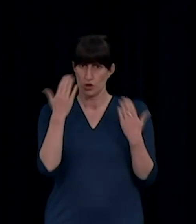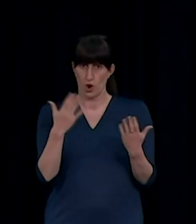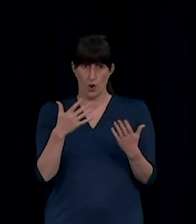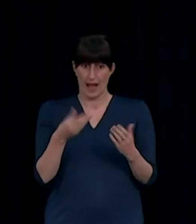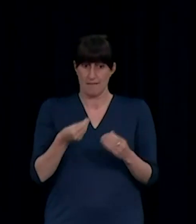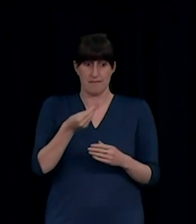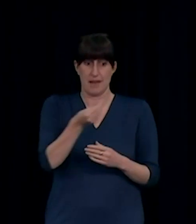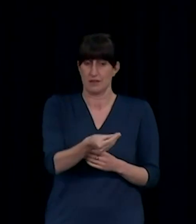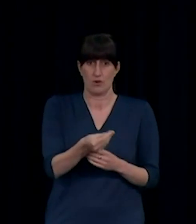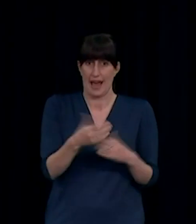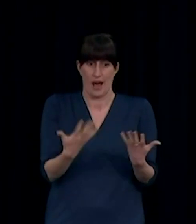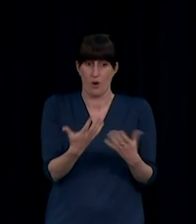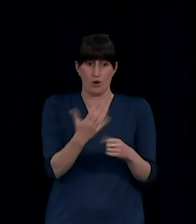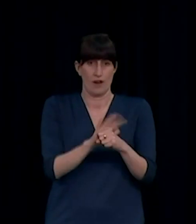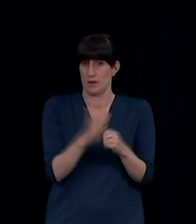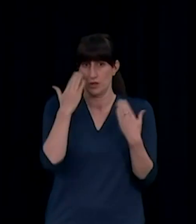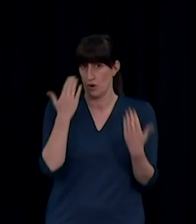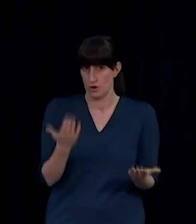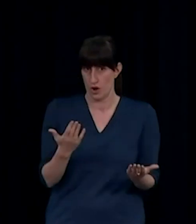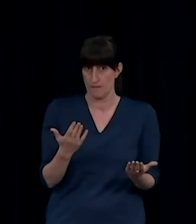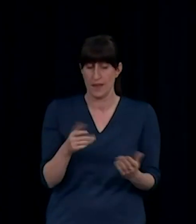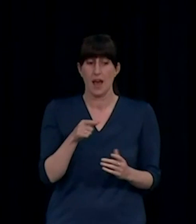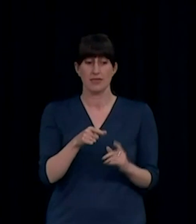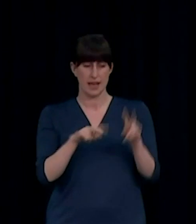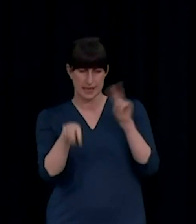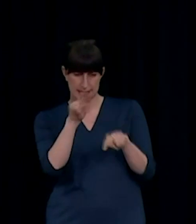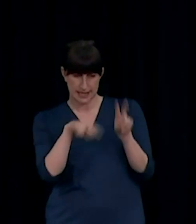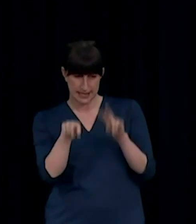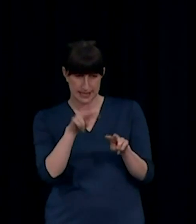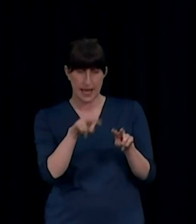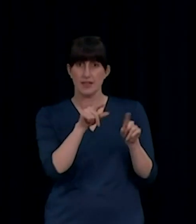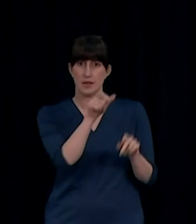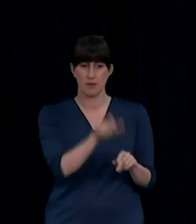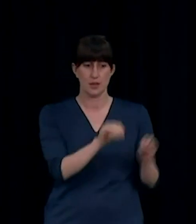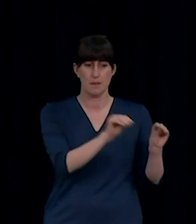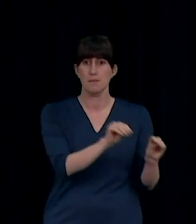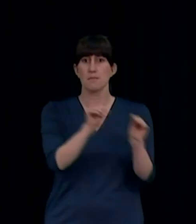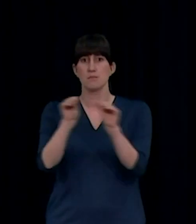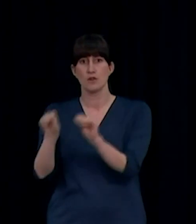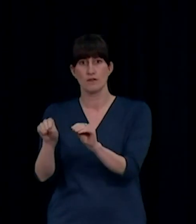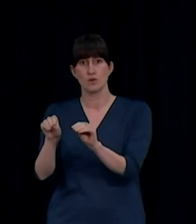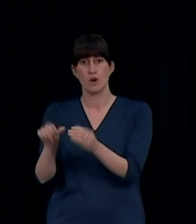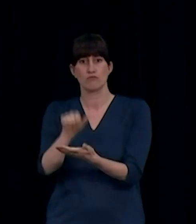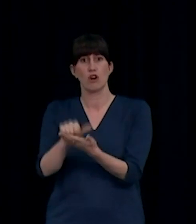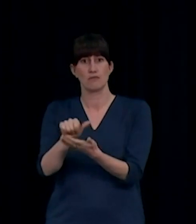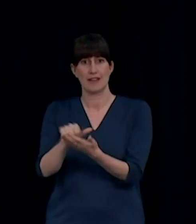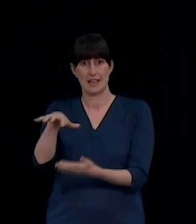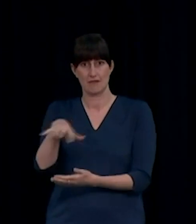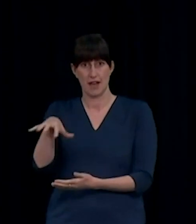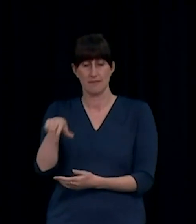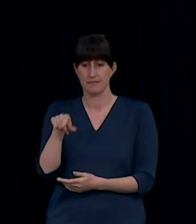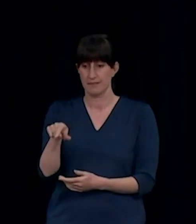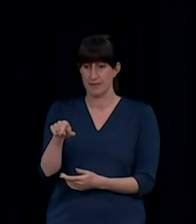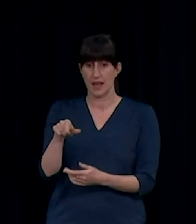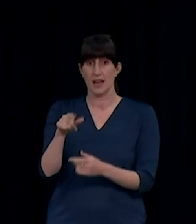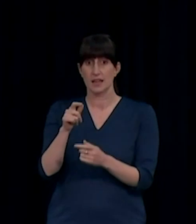assessed on arrival and moved into an appropriate area not long afterwards. As soon as their test returned positive, they were